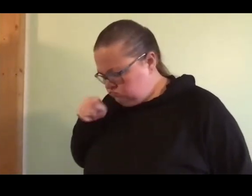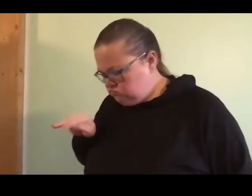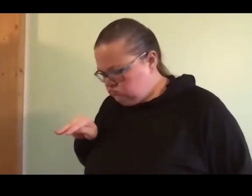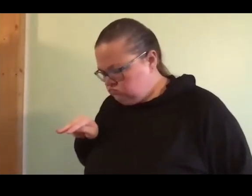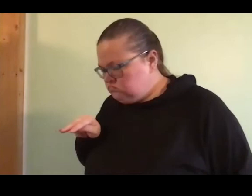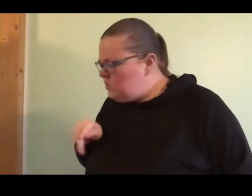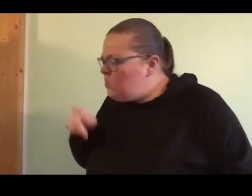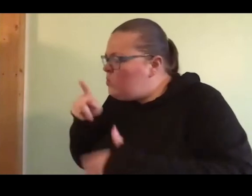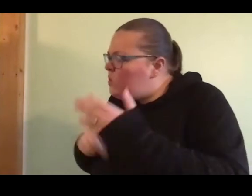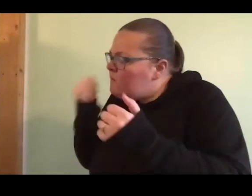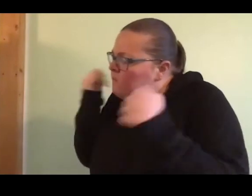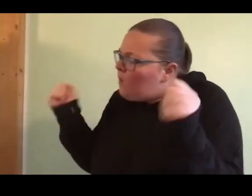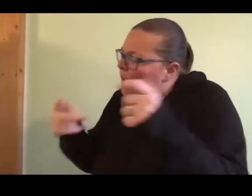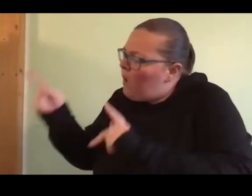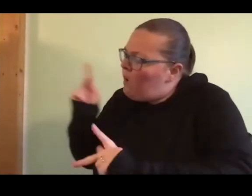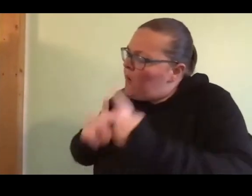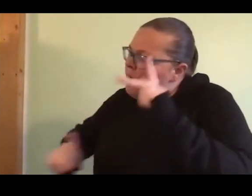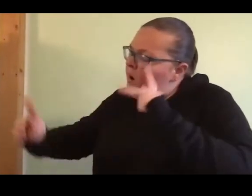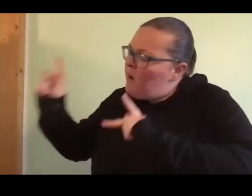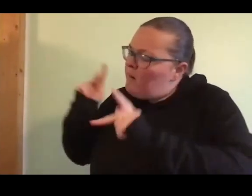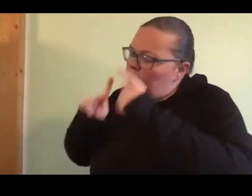What If Everybody Did That?